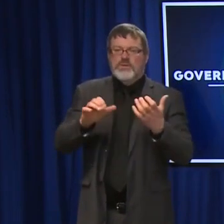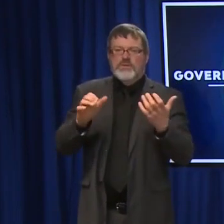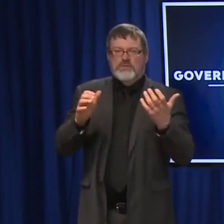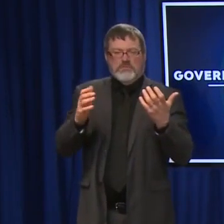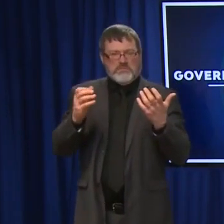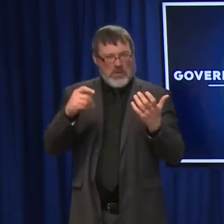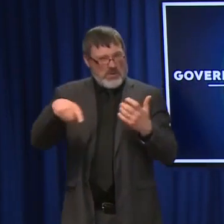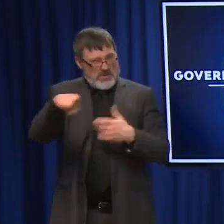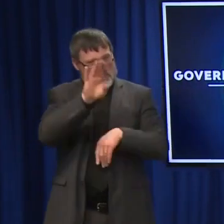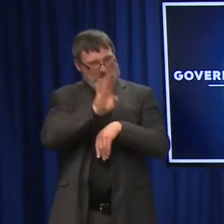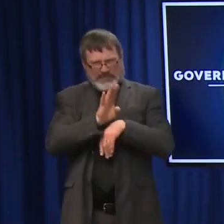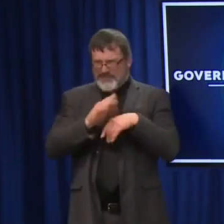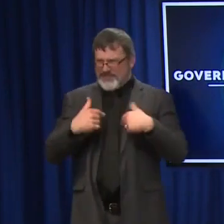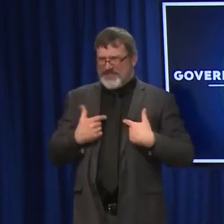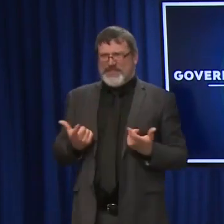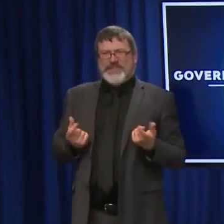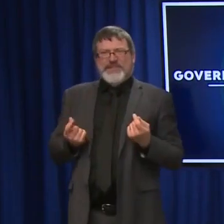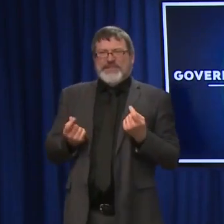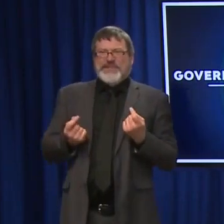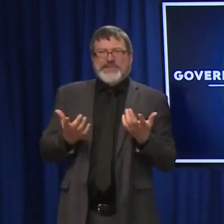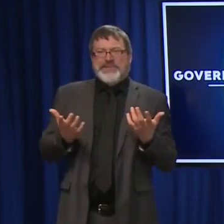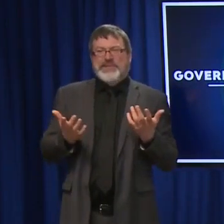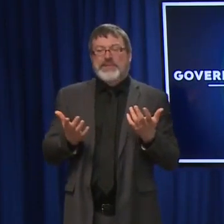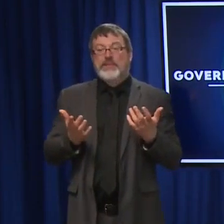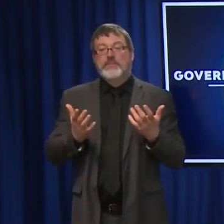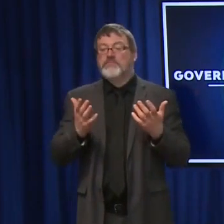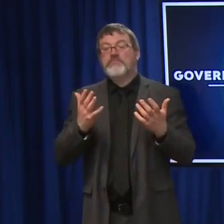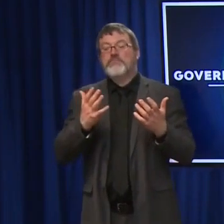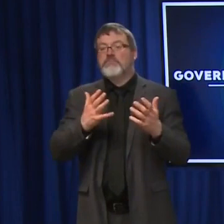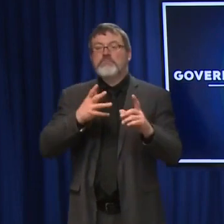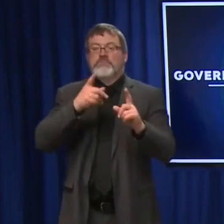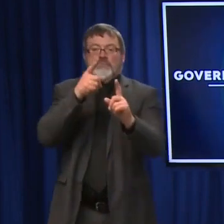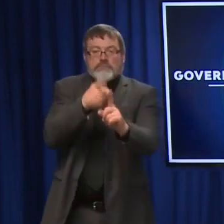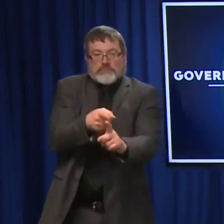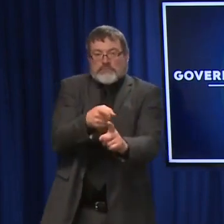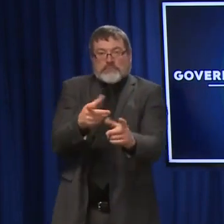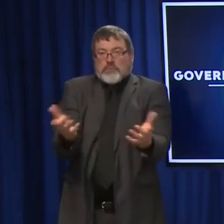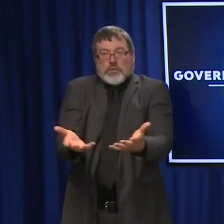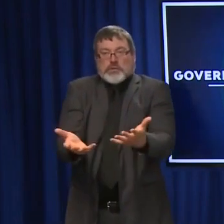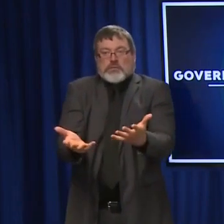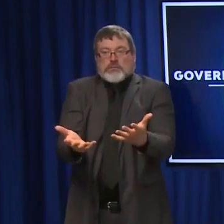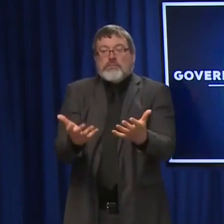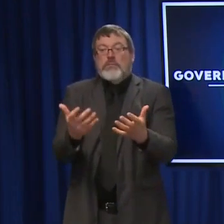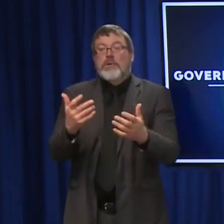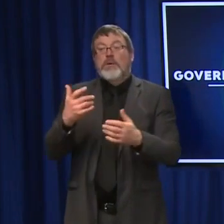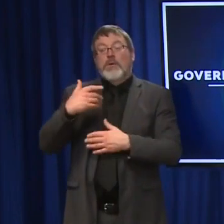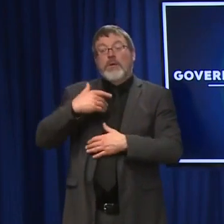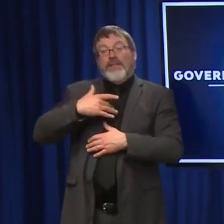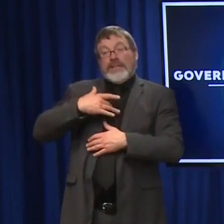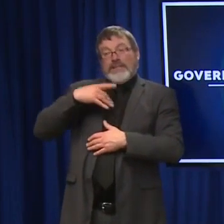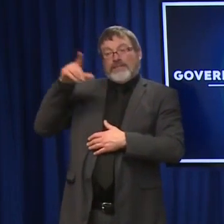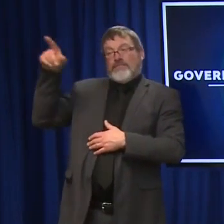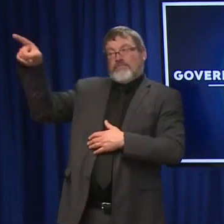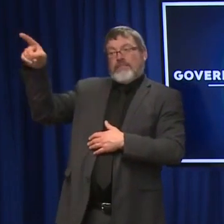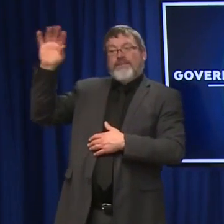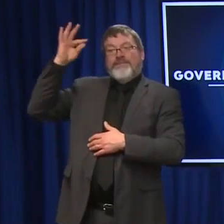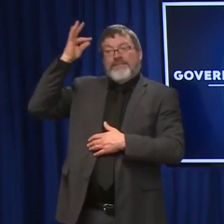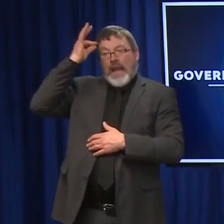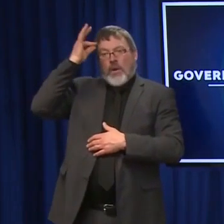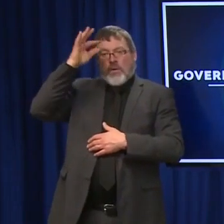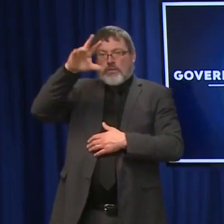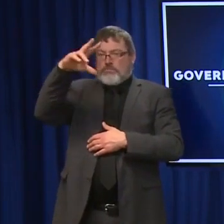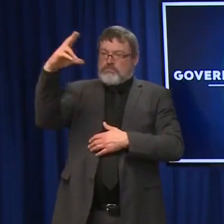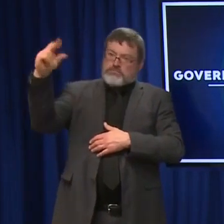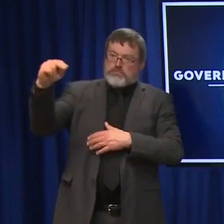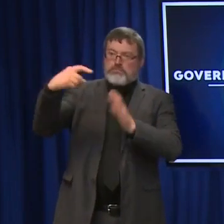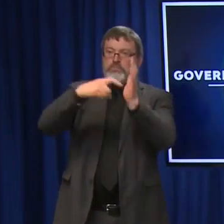I might take a step back and just say the number one reason why the federal government shouldn't have gotten involved in government-driven mandates in the first place. They had to have known